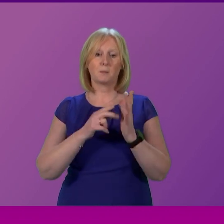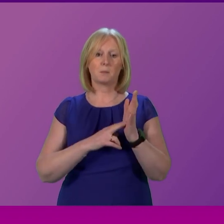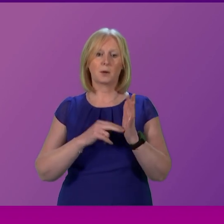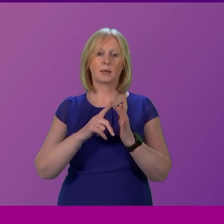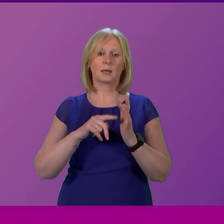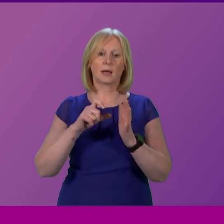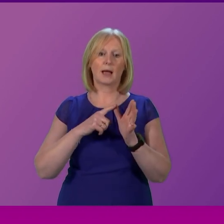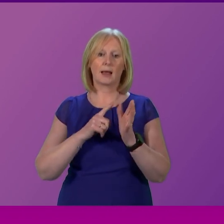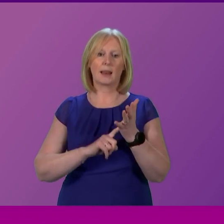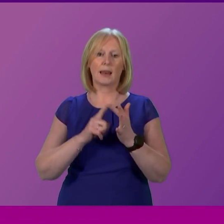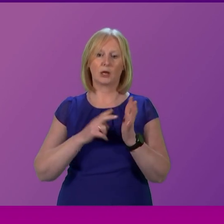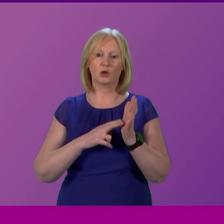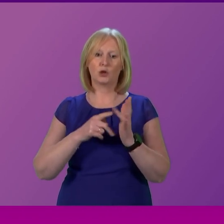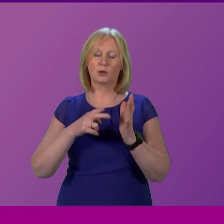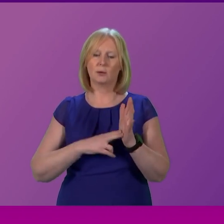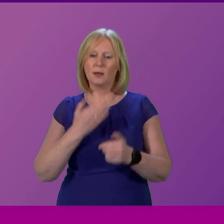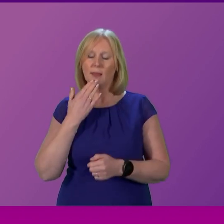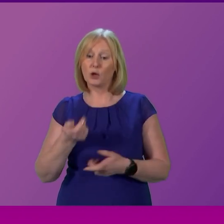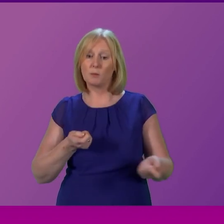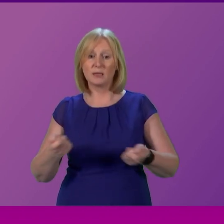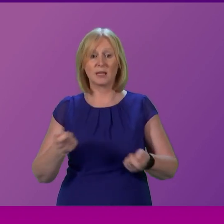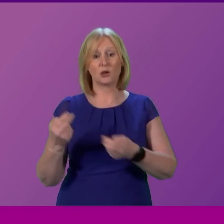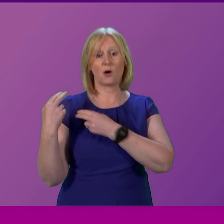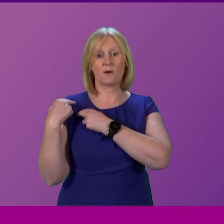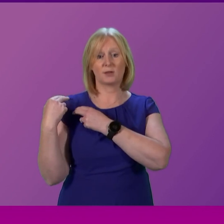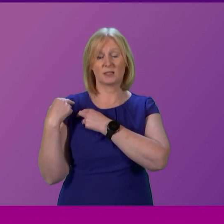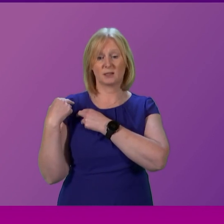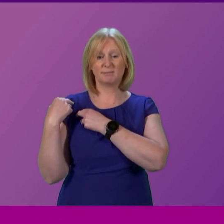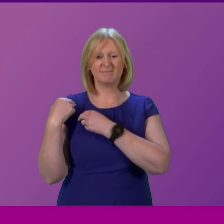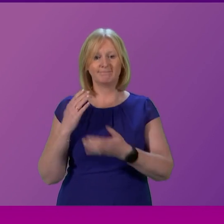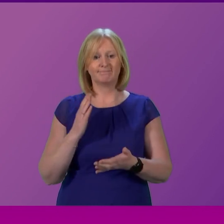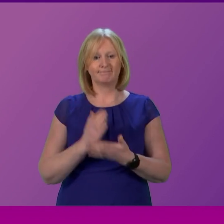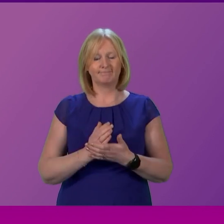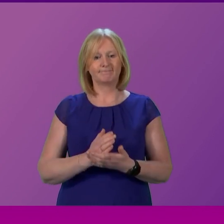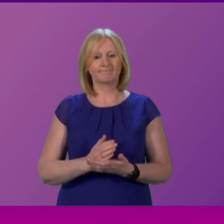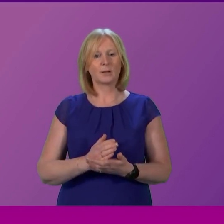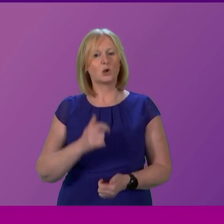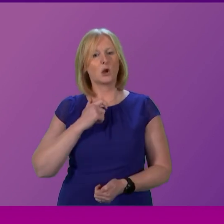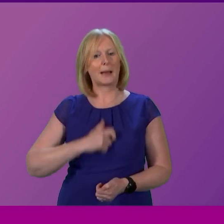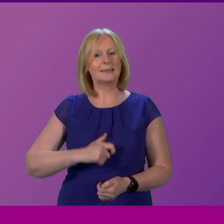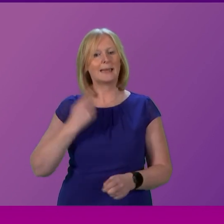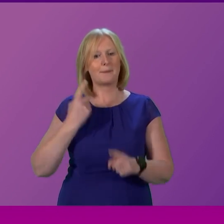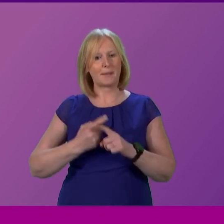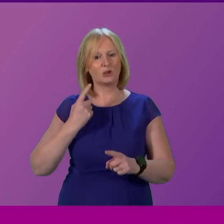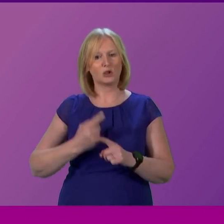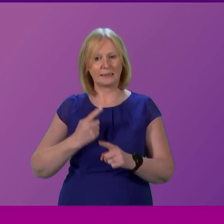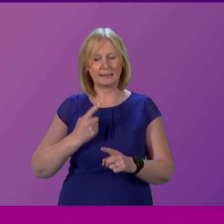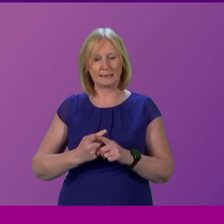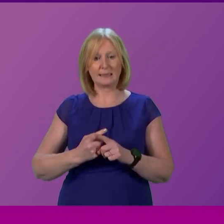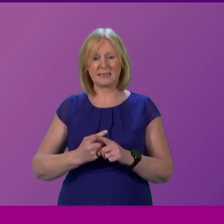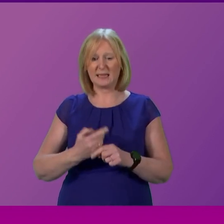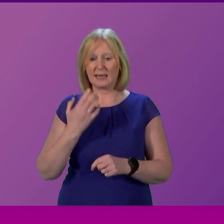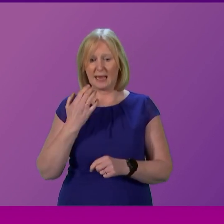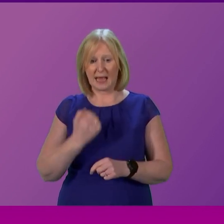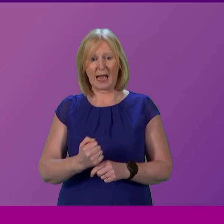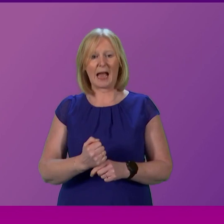Dunbar thank you presiding officer make no mistake this is a humanitarian emergency it's costing lives